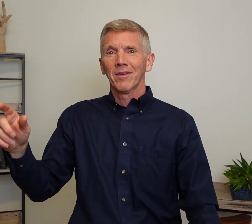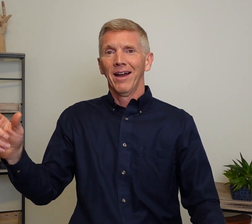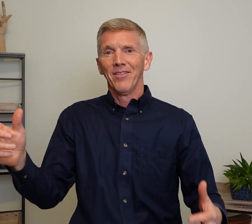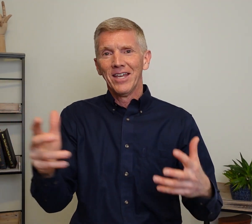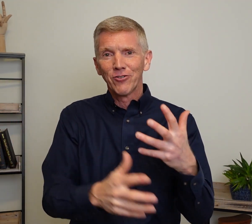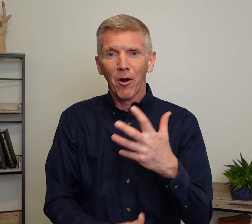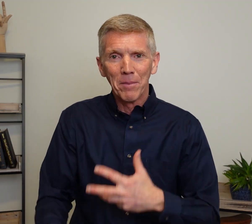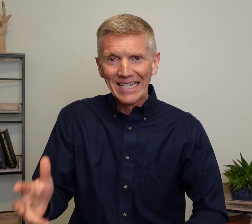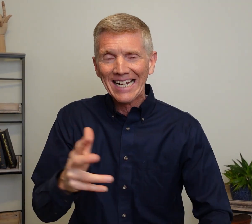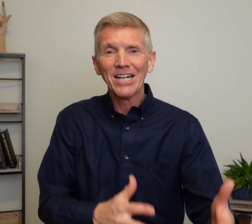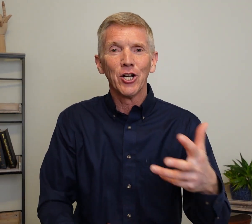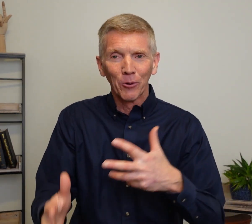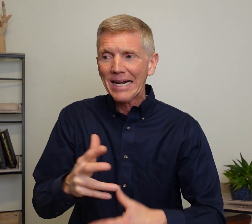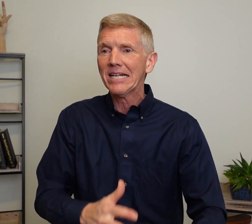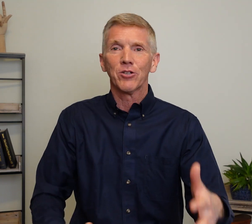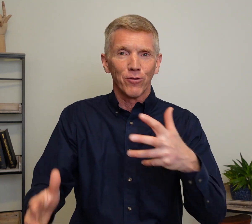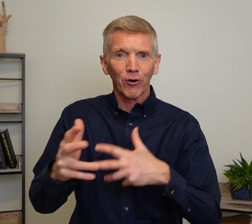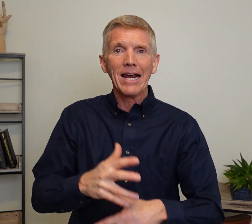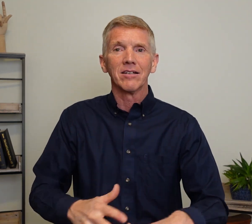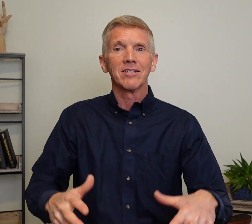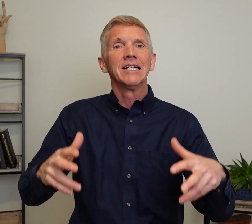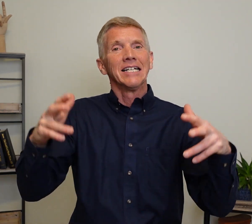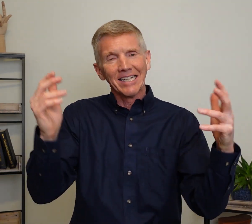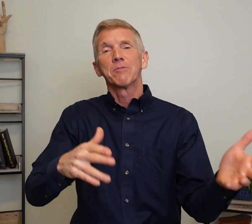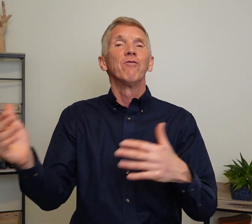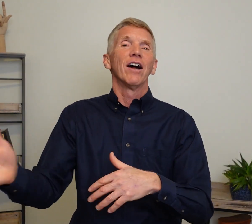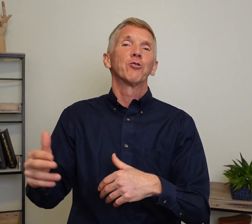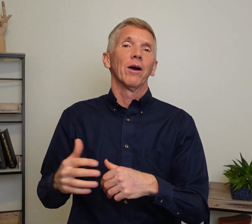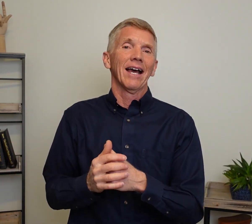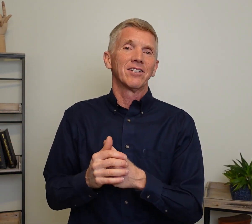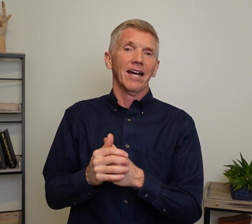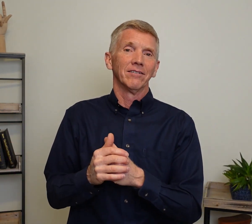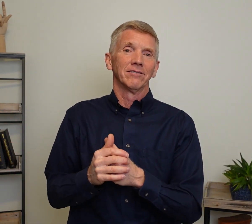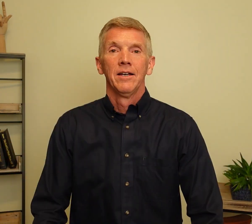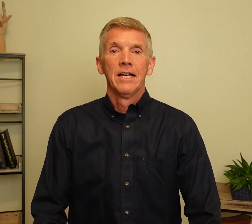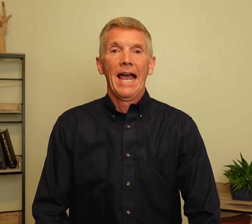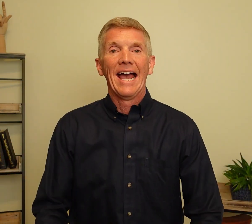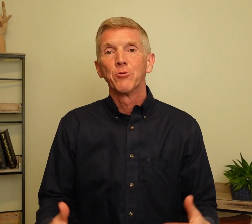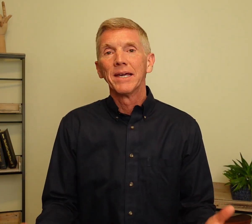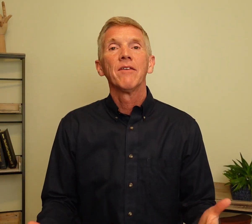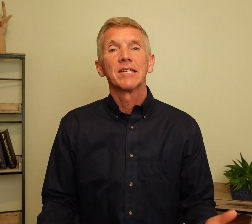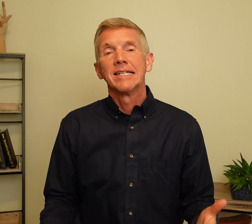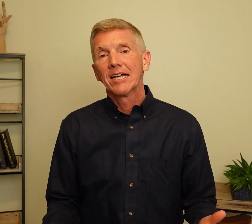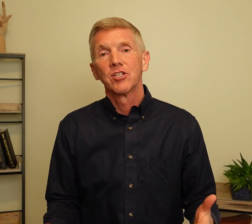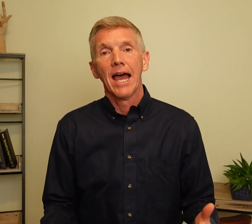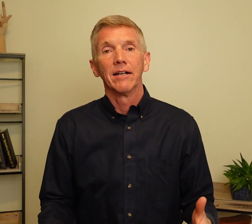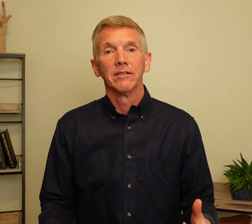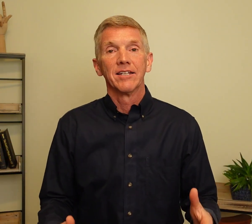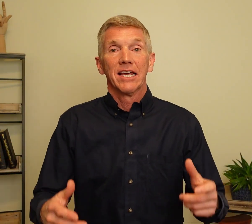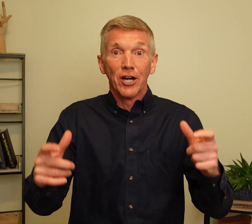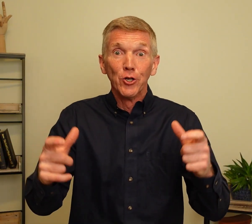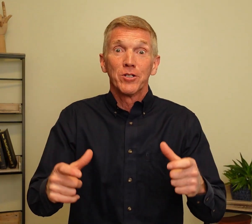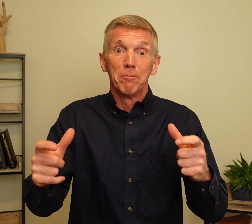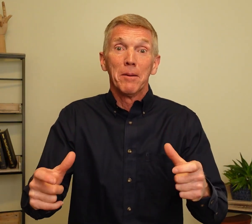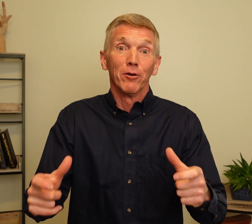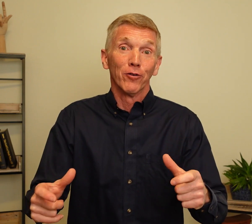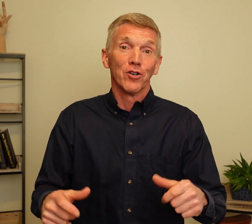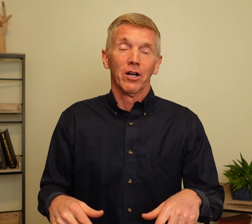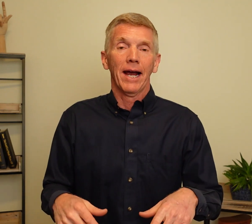These are our beginning greetings and phrases. Let's move on to our next set. As we begin this next set. Let's introduce some people first. Alright.